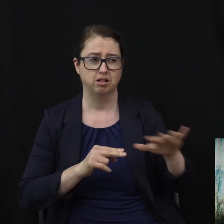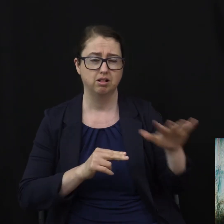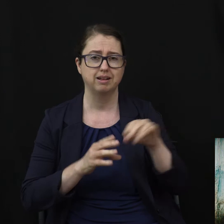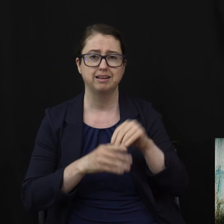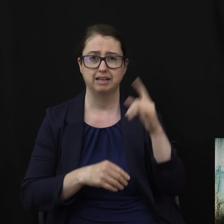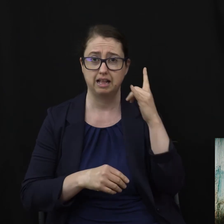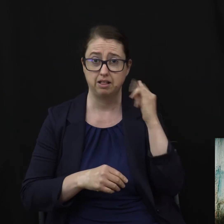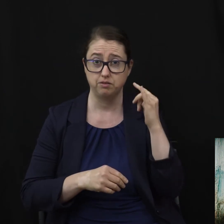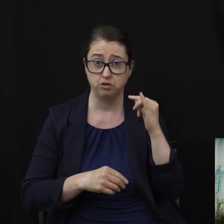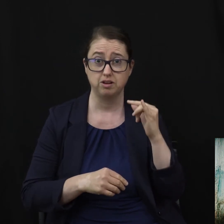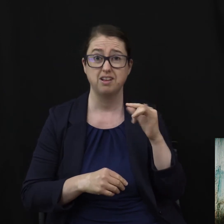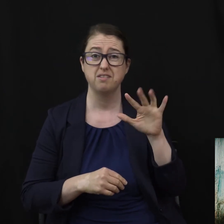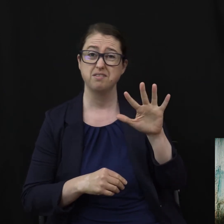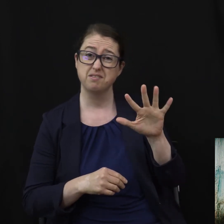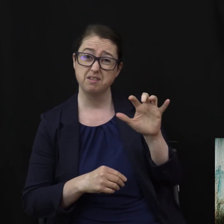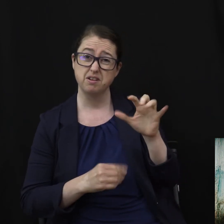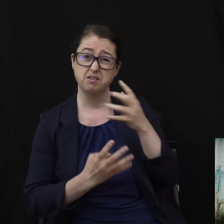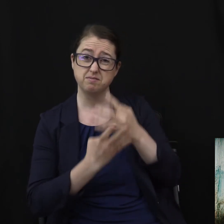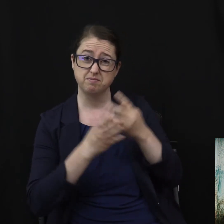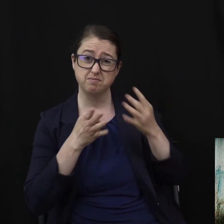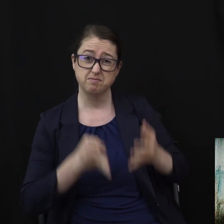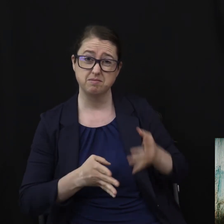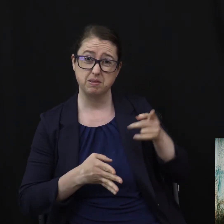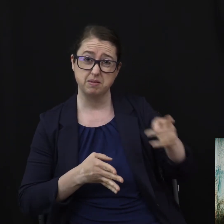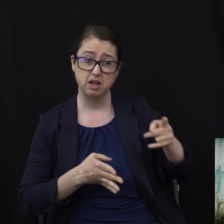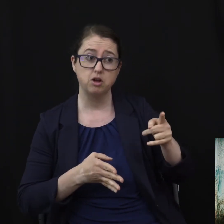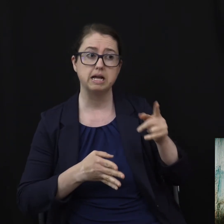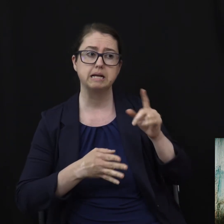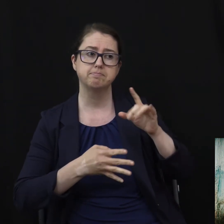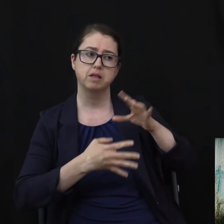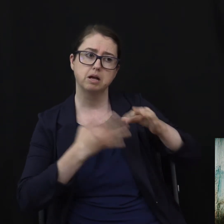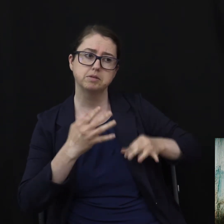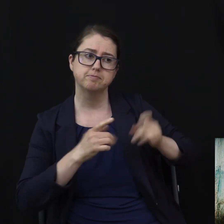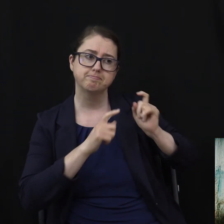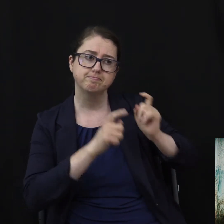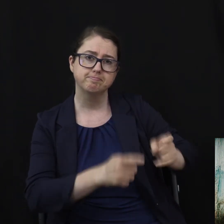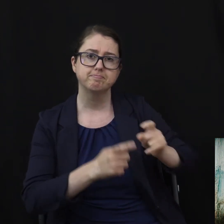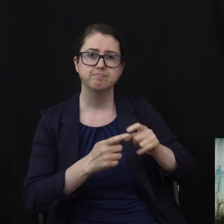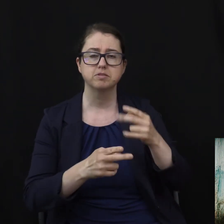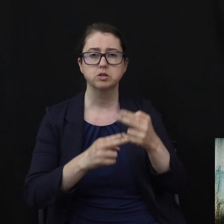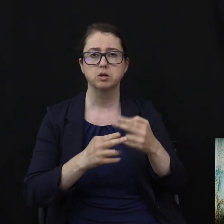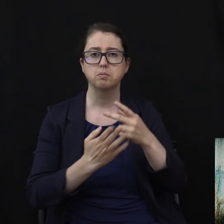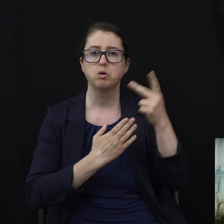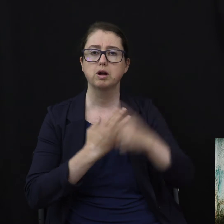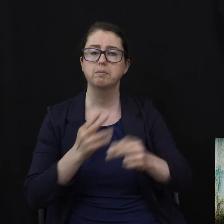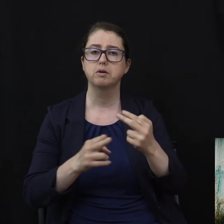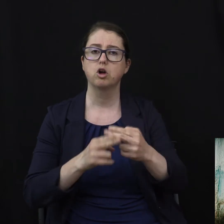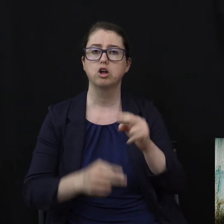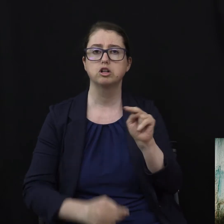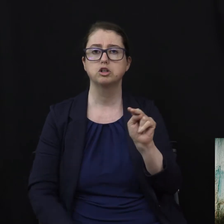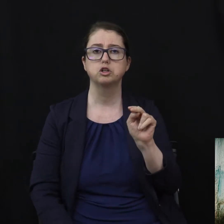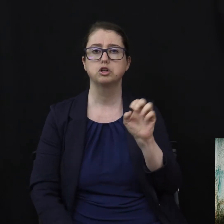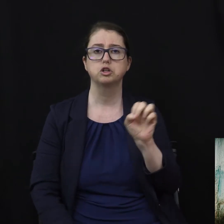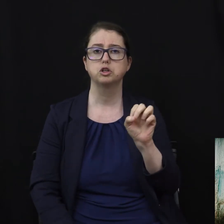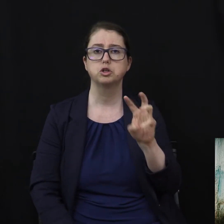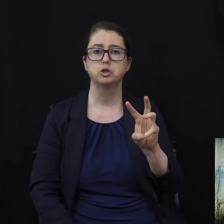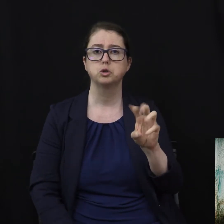option of a program called New Start that put them on a high-nutrient, plant-based diet combined